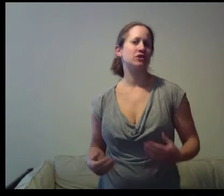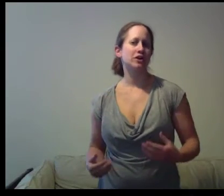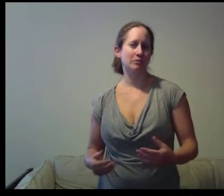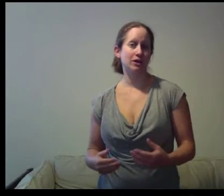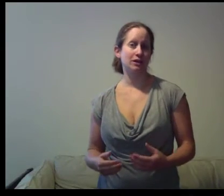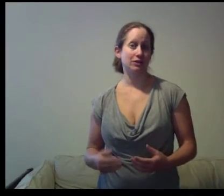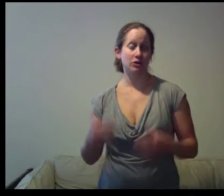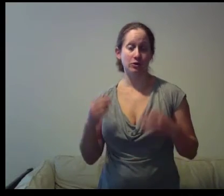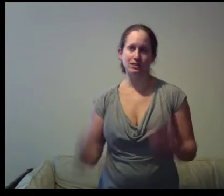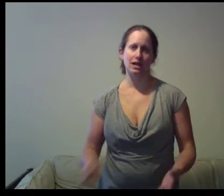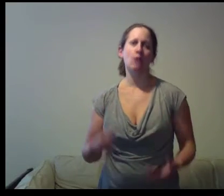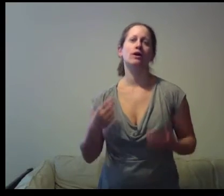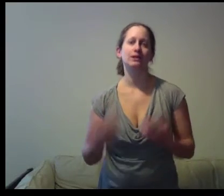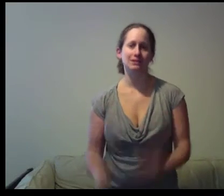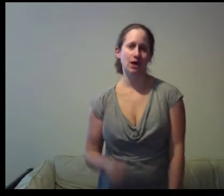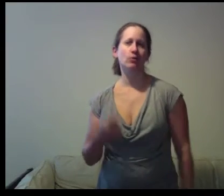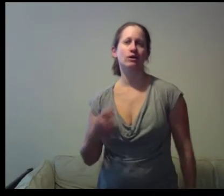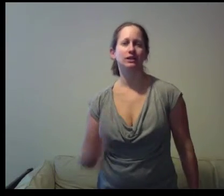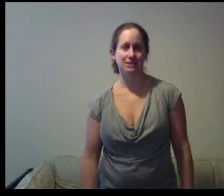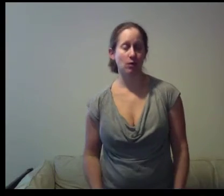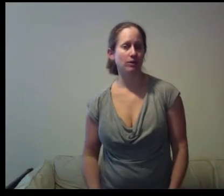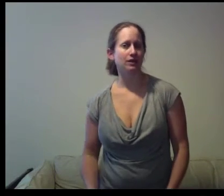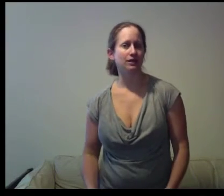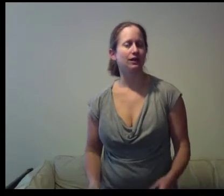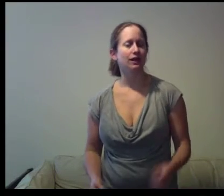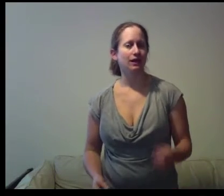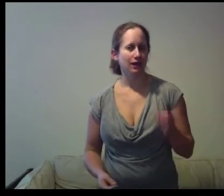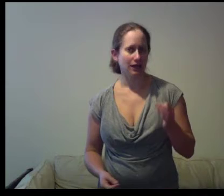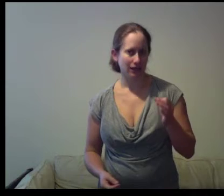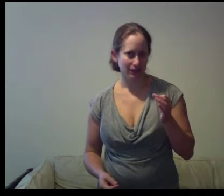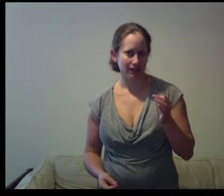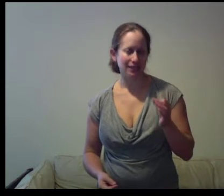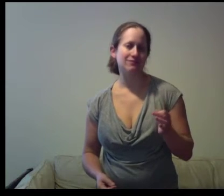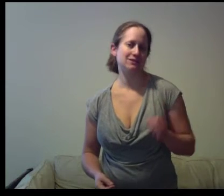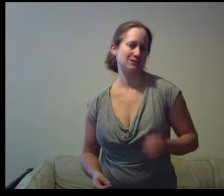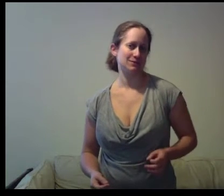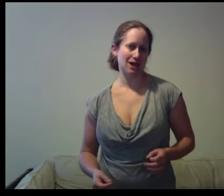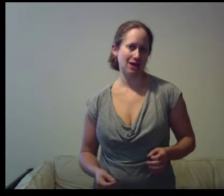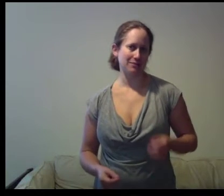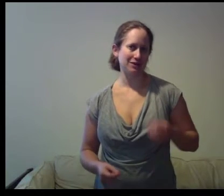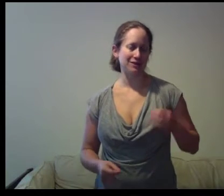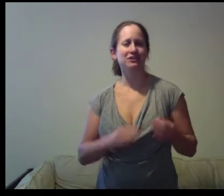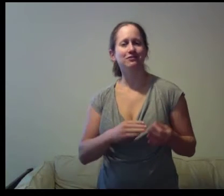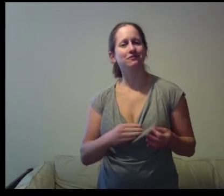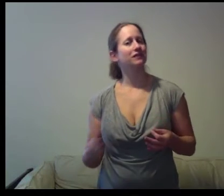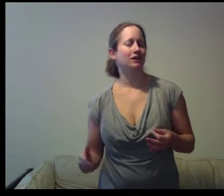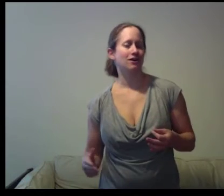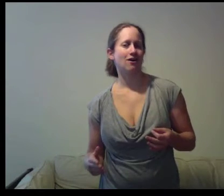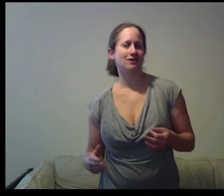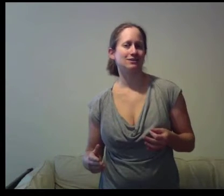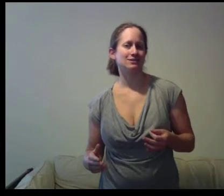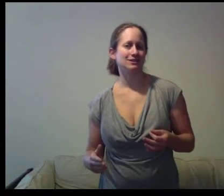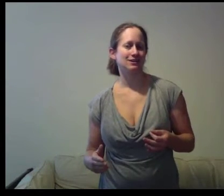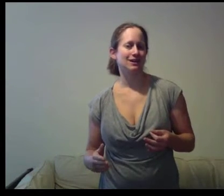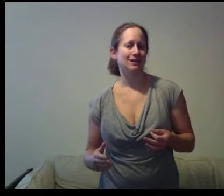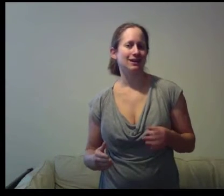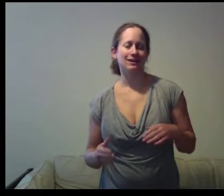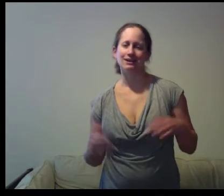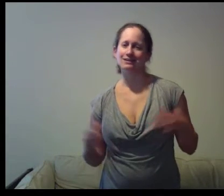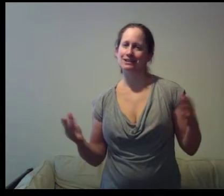started marketing and you're going it's not working it's not working it's not working give it some time give it the full deck of cards and it's like